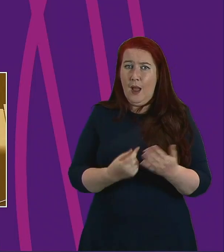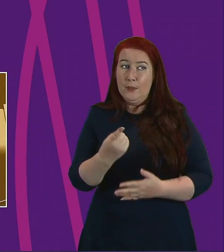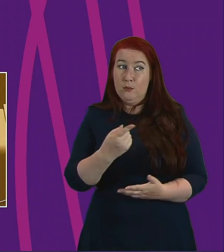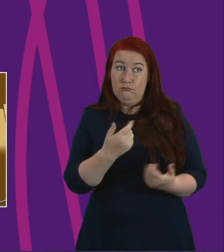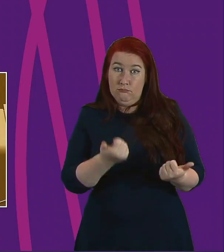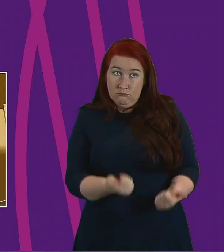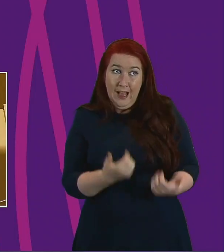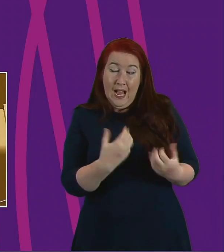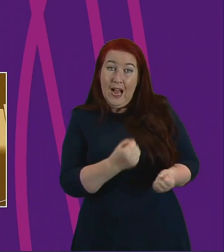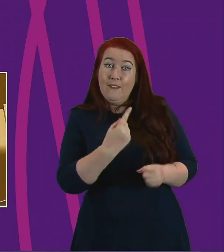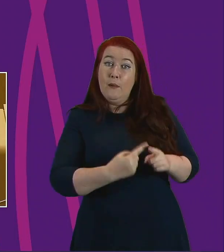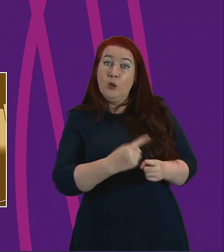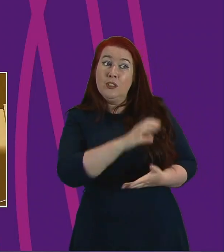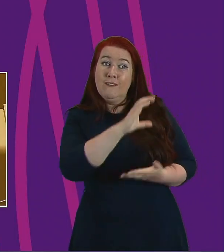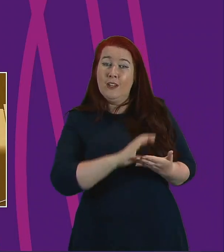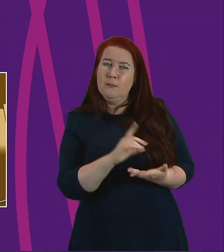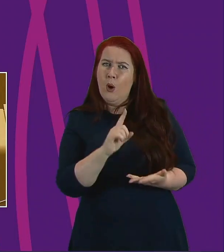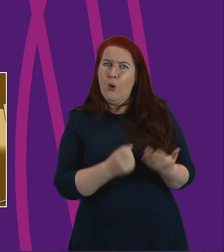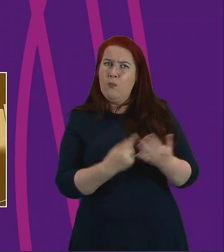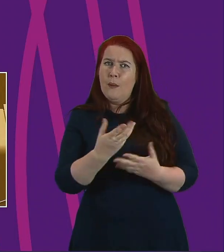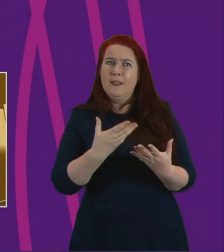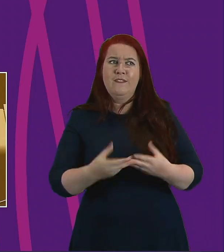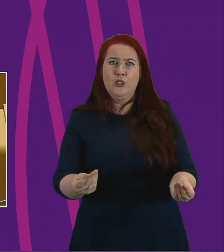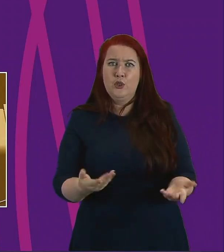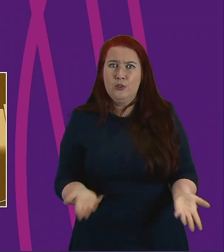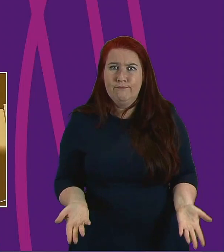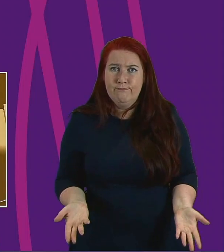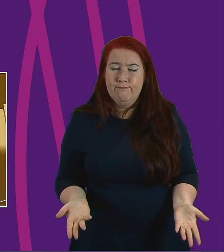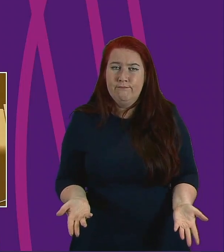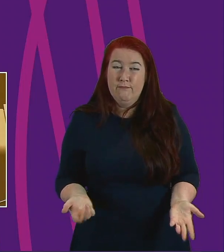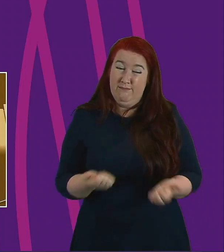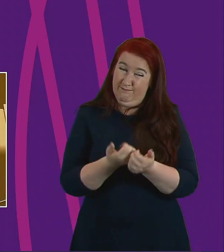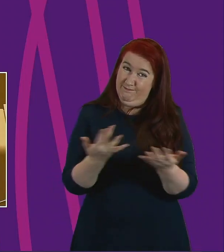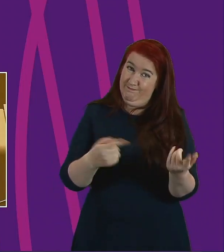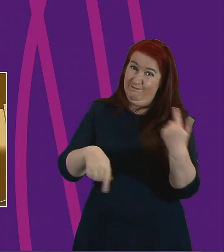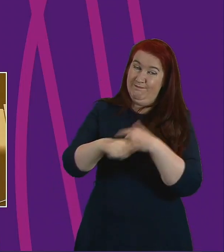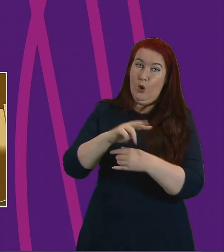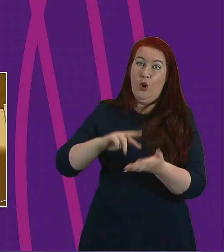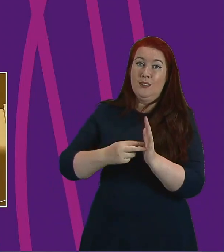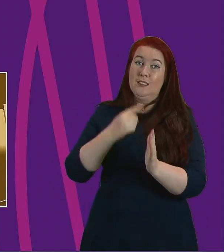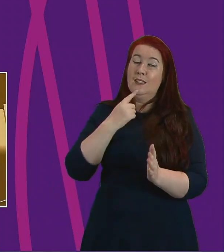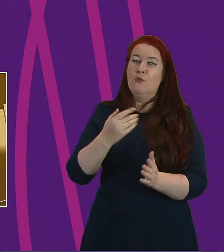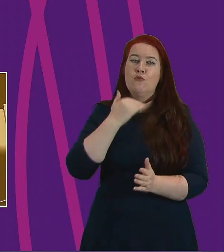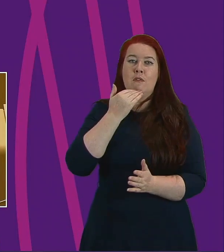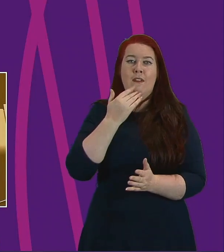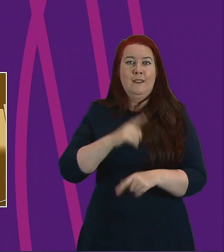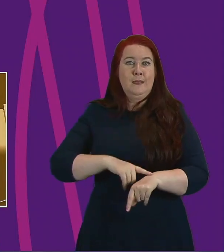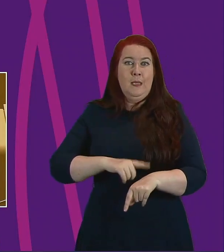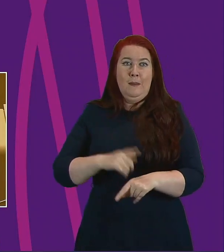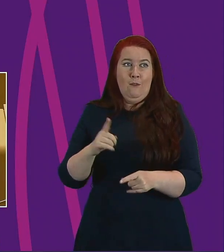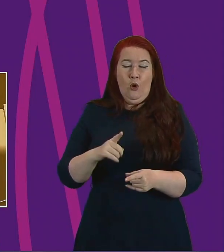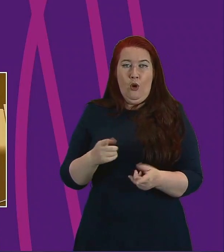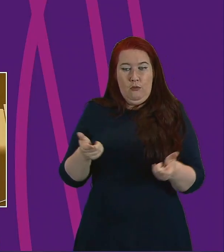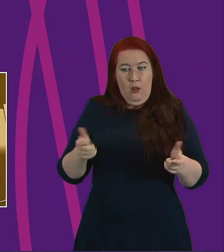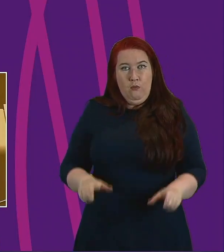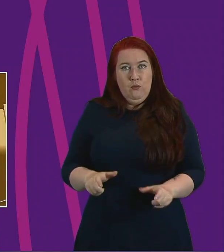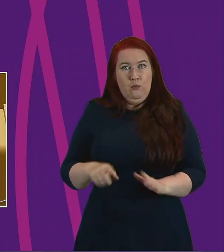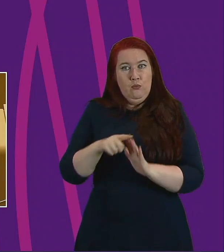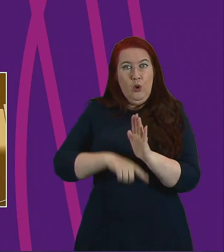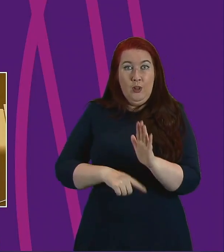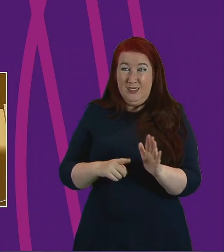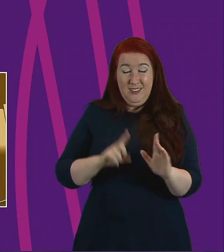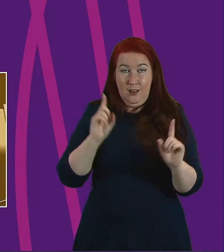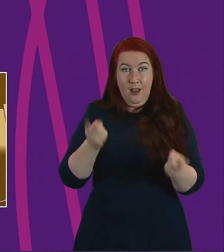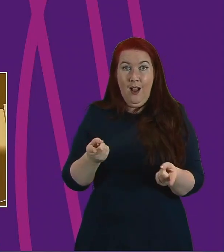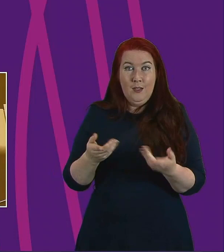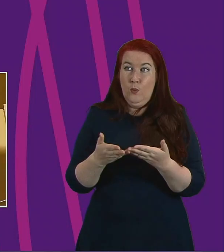funding stops. Many of these organisations are concerned that restrictions will not be lifted in time for them to remedy the fall in income and that